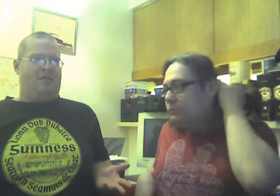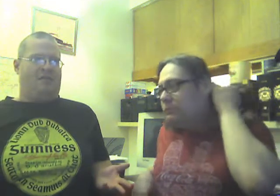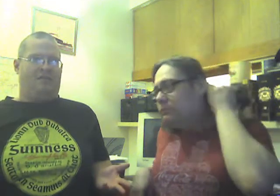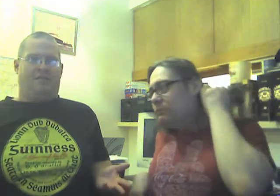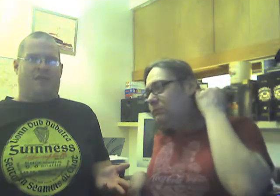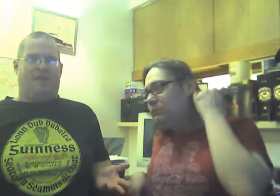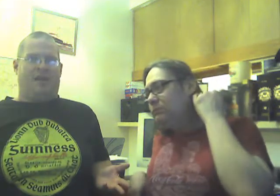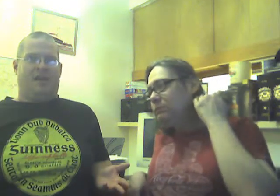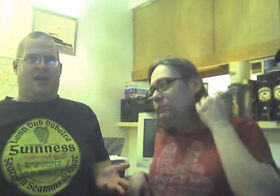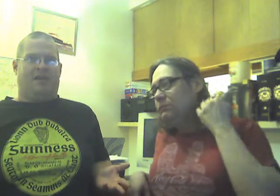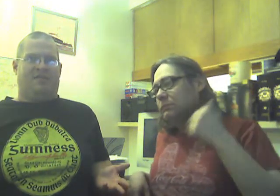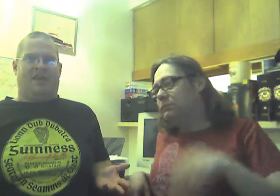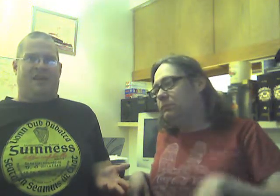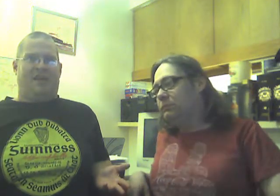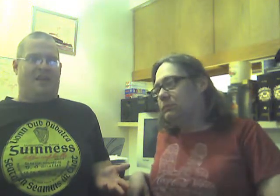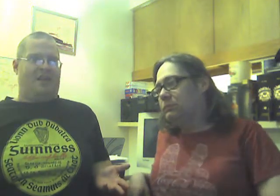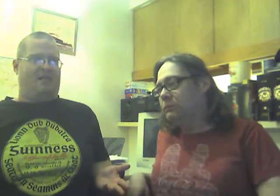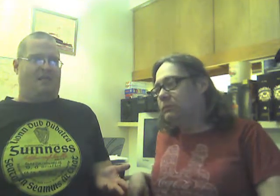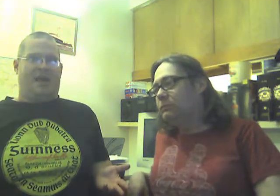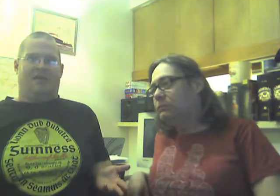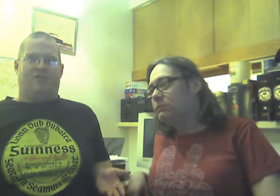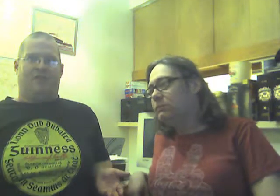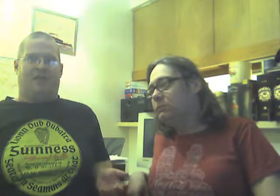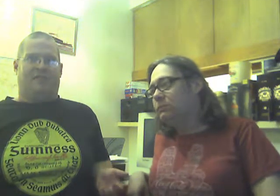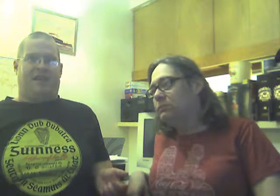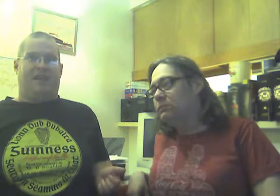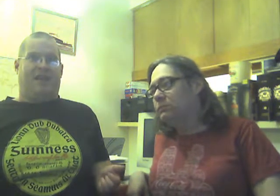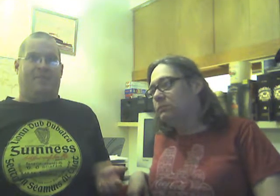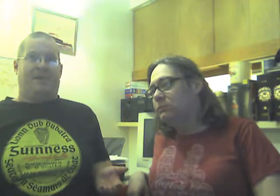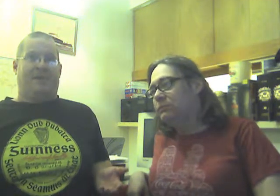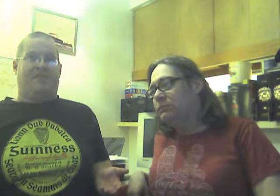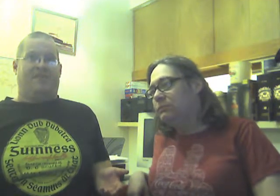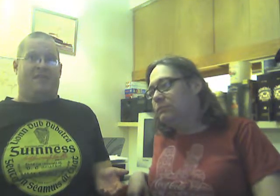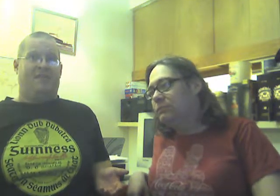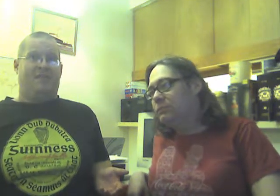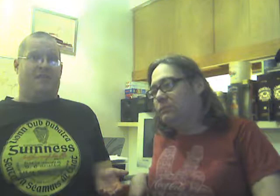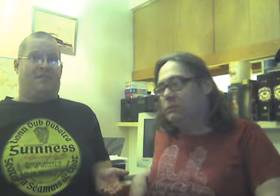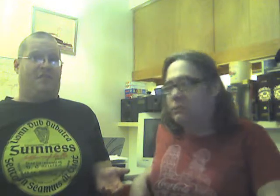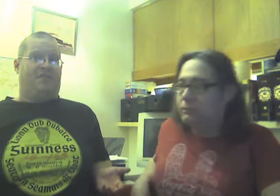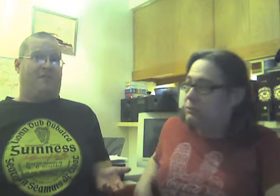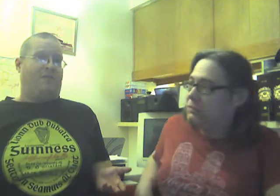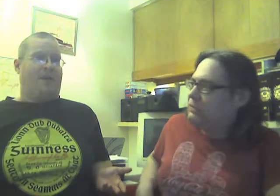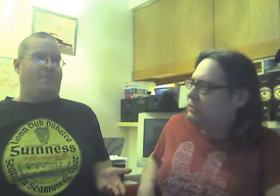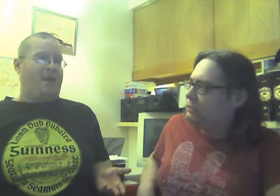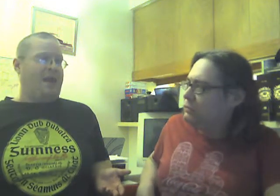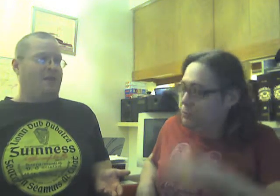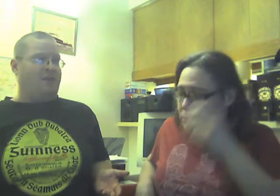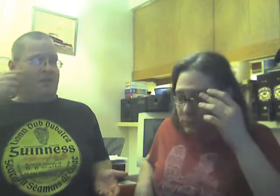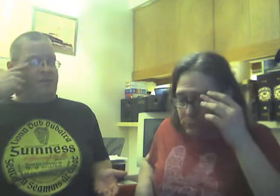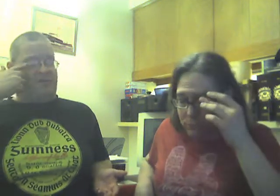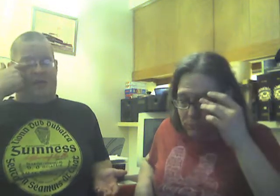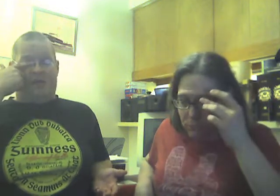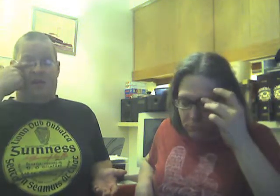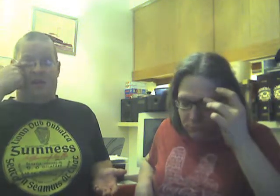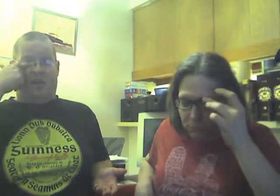us using vulgarity, or saying anything derogatory, or saying anybody needs to suffer any pain or hurting.